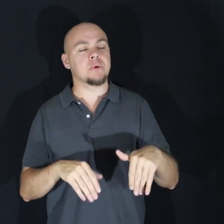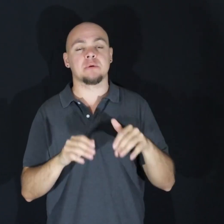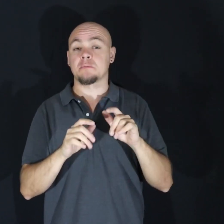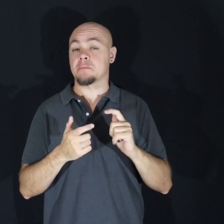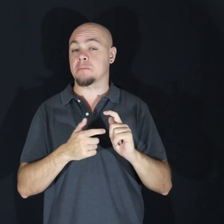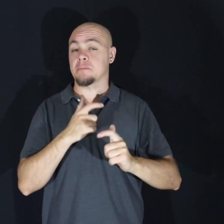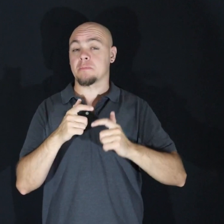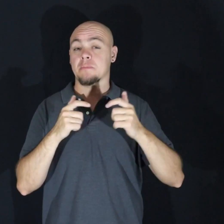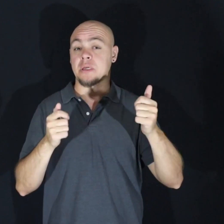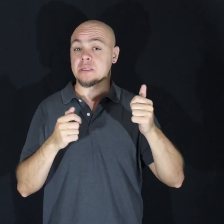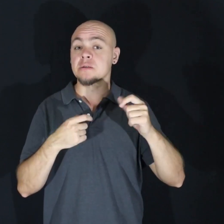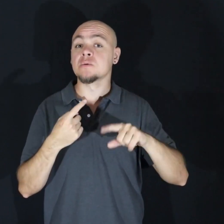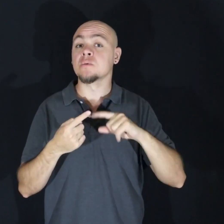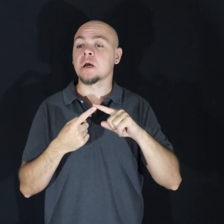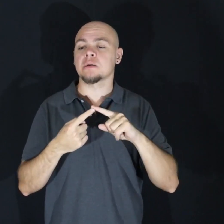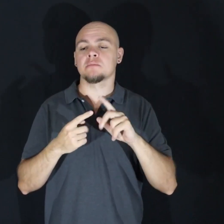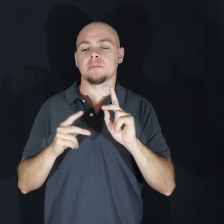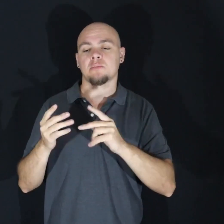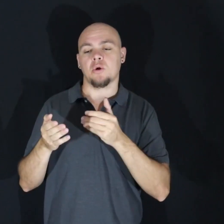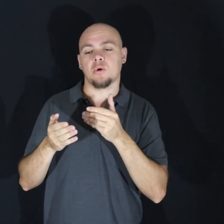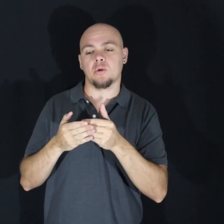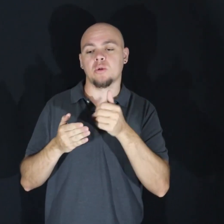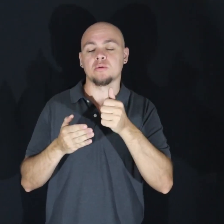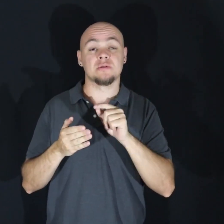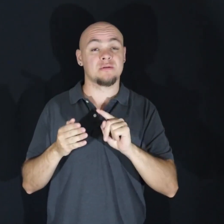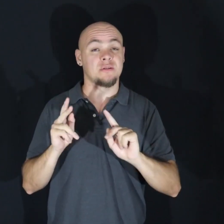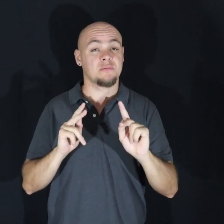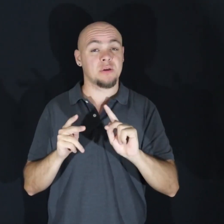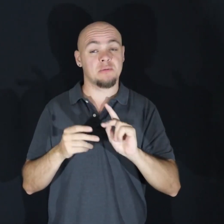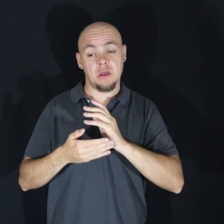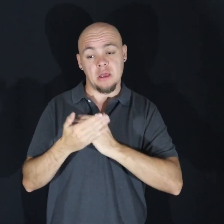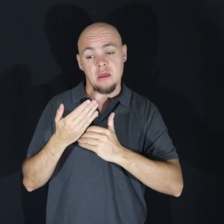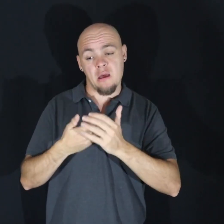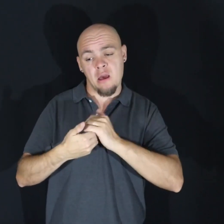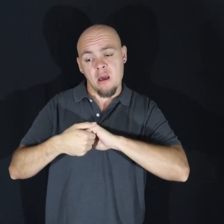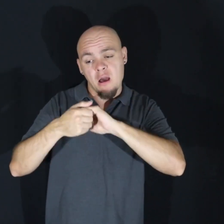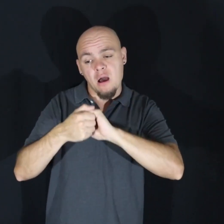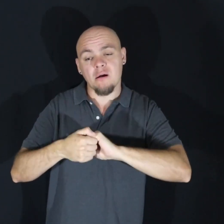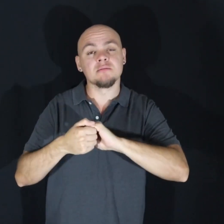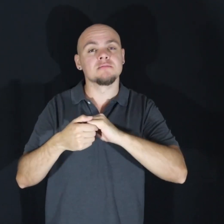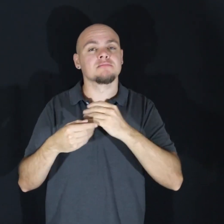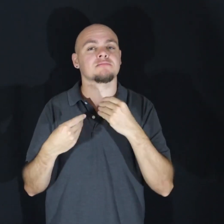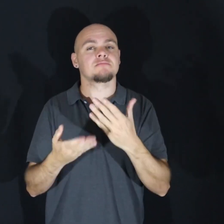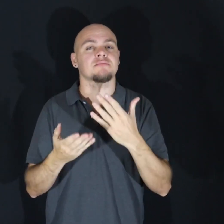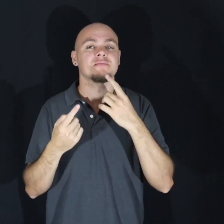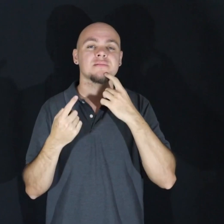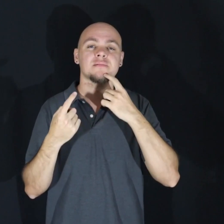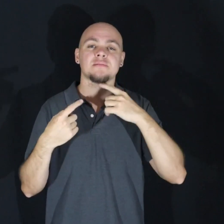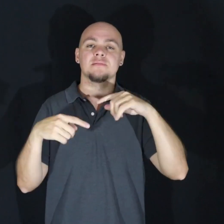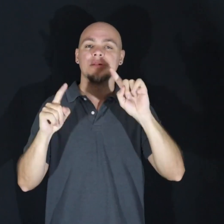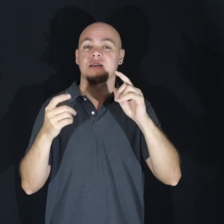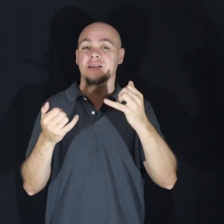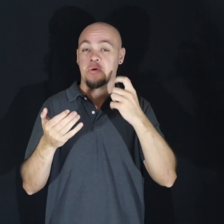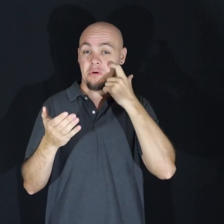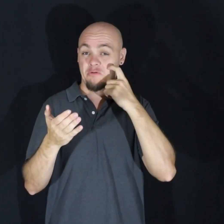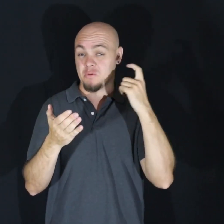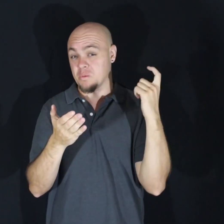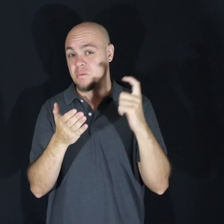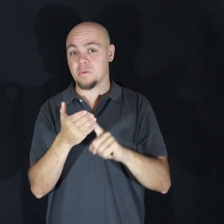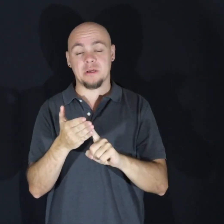closest to us. The silent hand shaping success. And now it's time for me to recognize